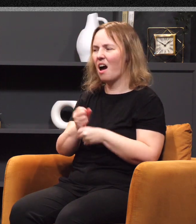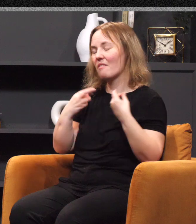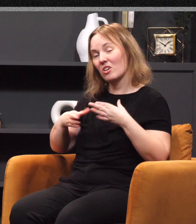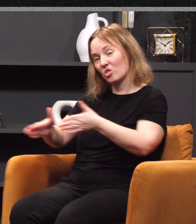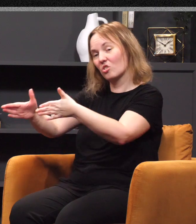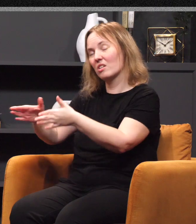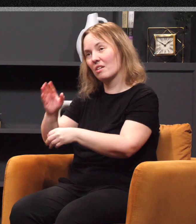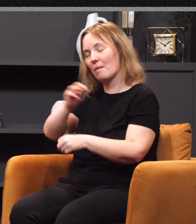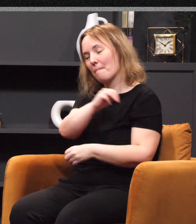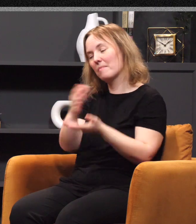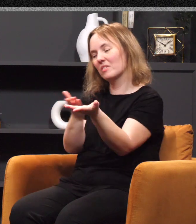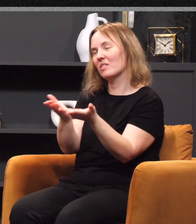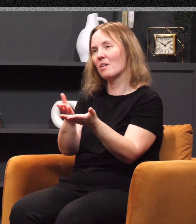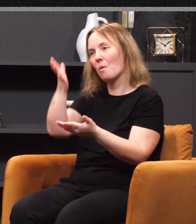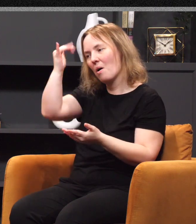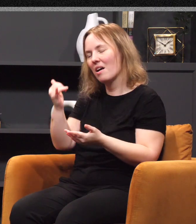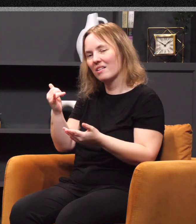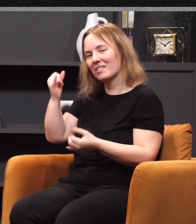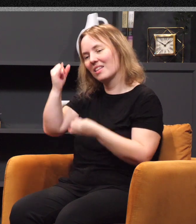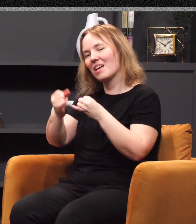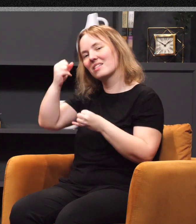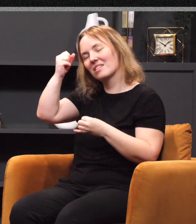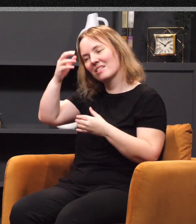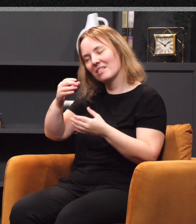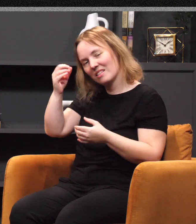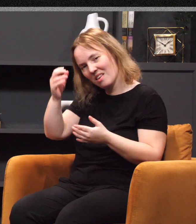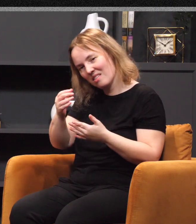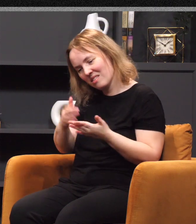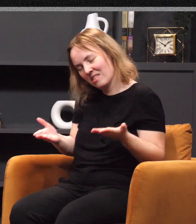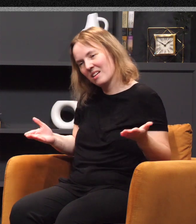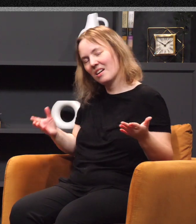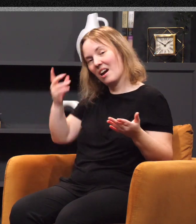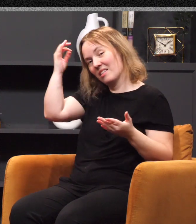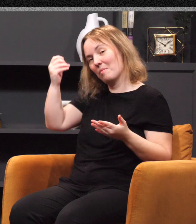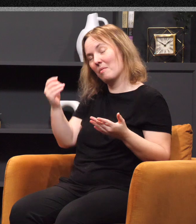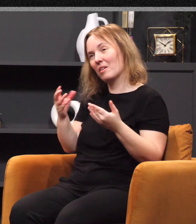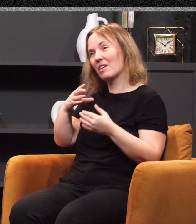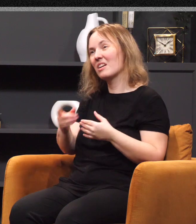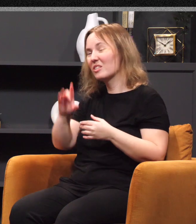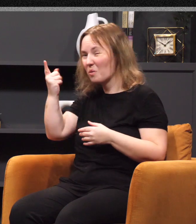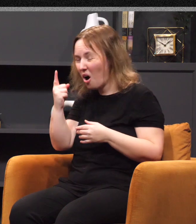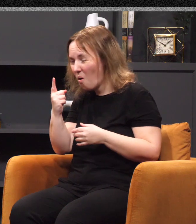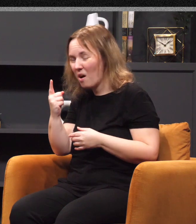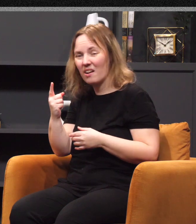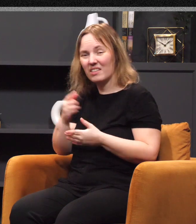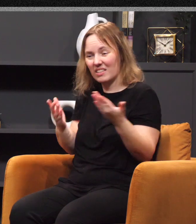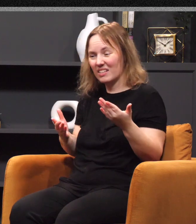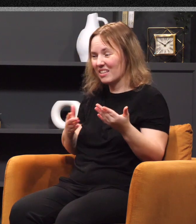You know, why? Because it's the last thing I'm thinking about going to bed at night. It's one of the first things I'm thinking of when I get up in the morning. It's one of the things that's on my mind as I'm going through